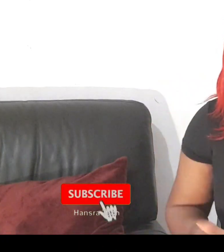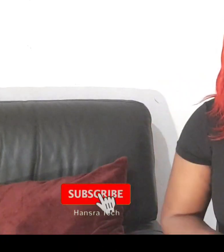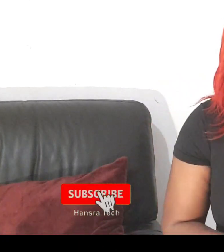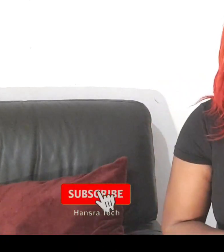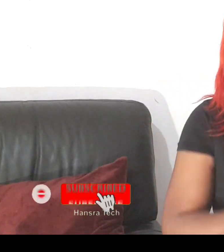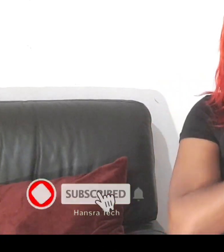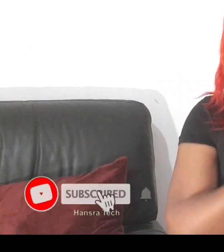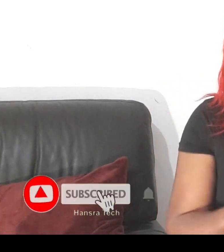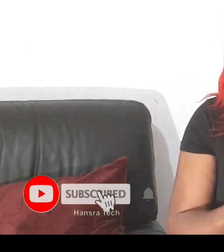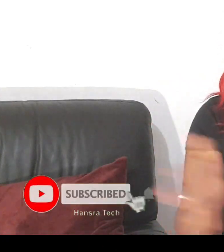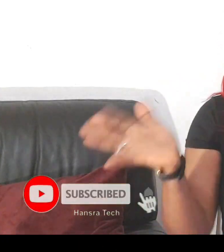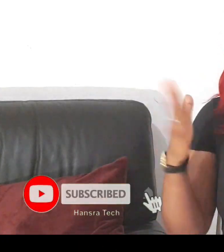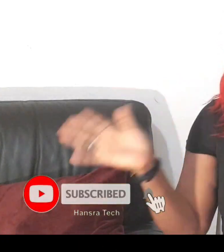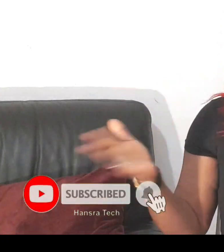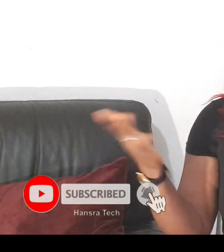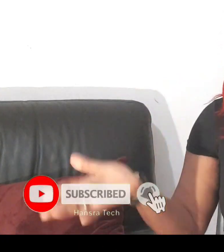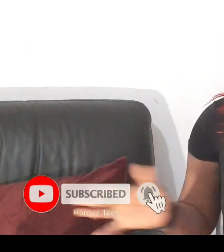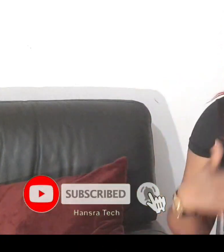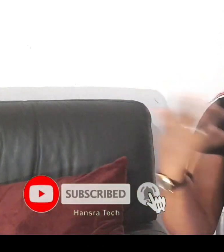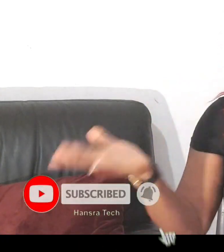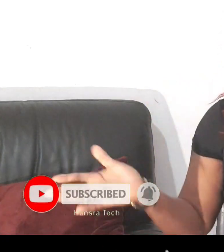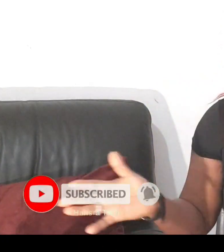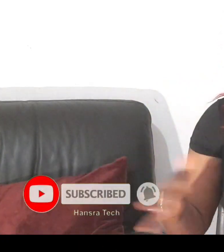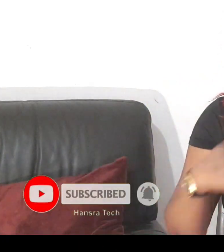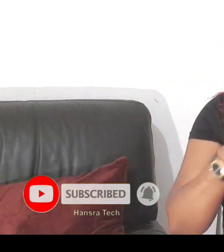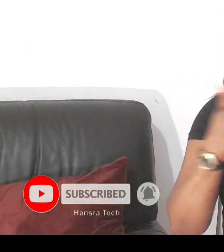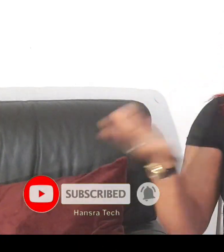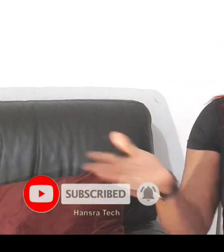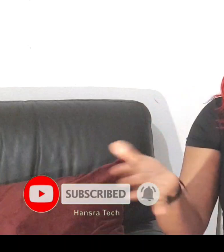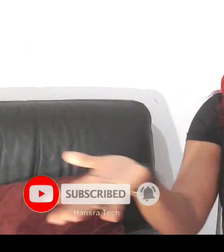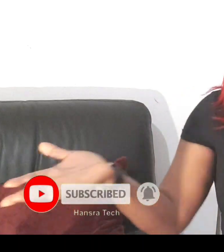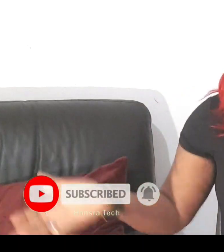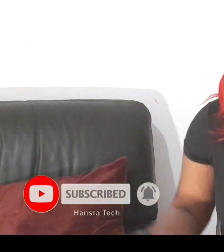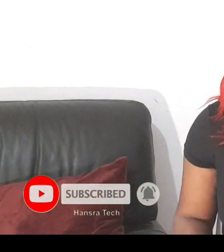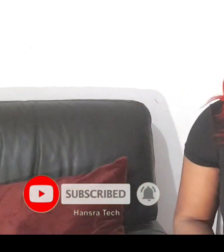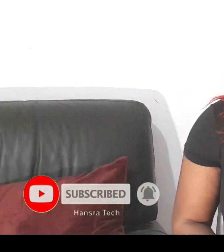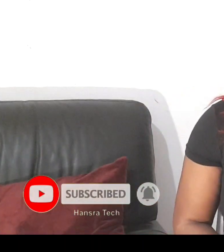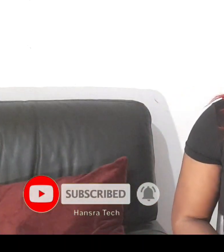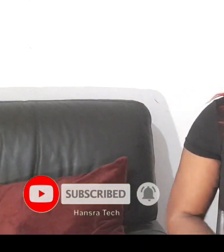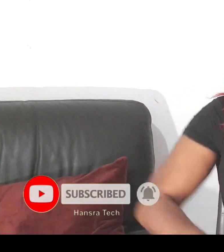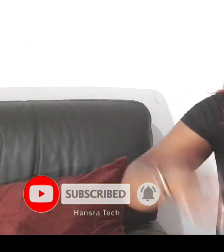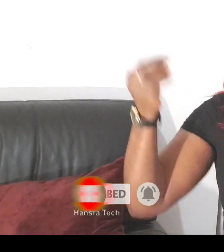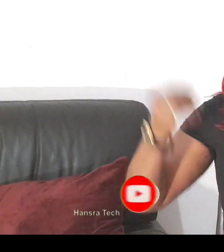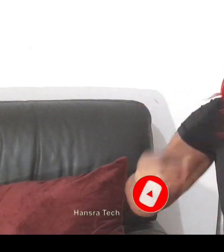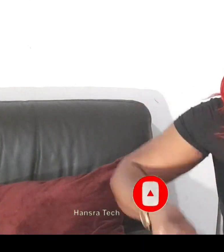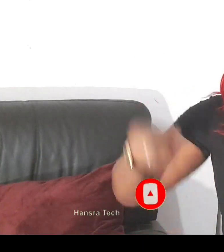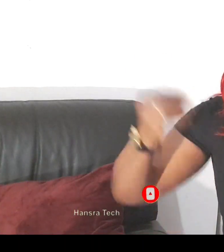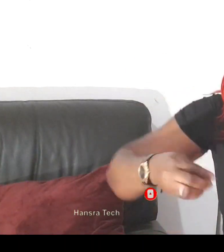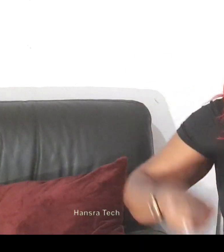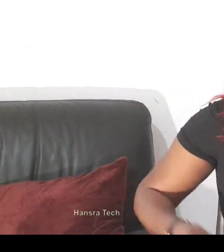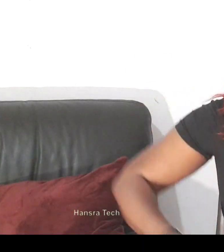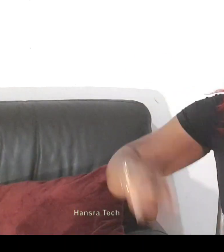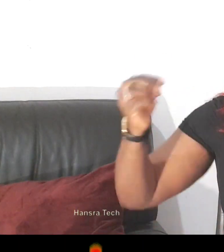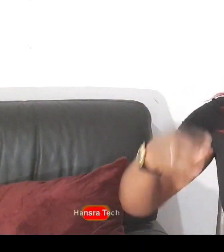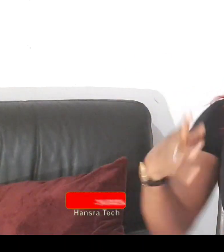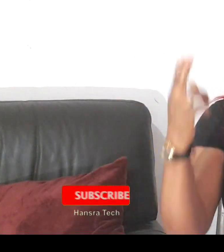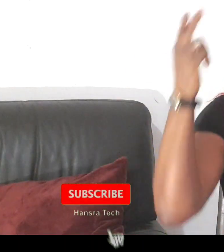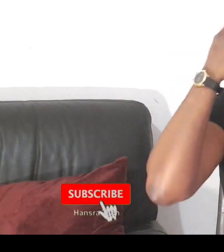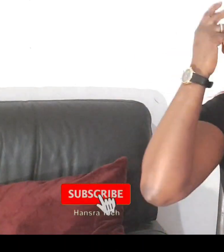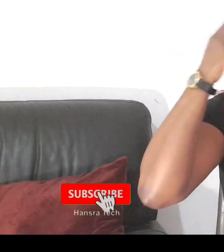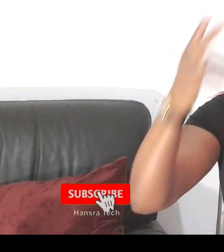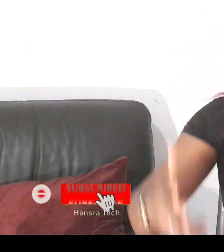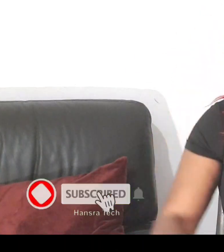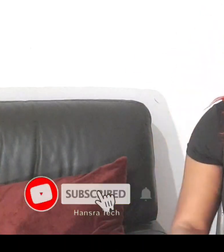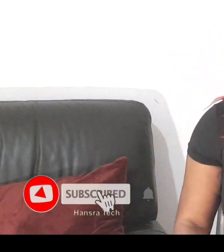small guy if that if i don't mistake maybe that guy should be 16 18 guys when you see the car this guy